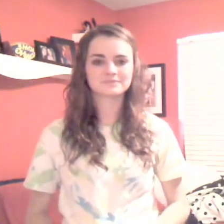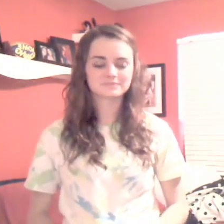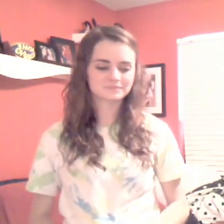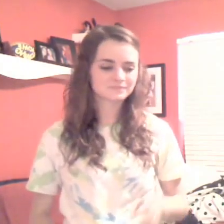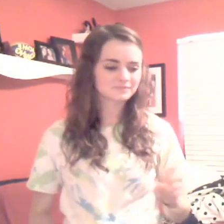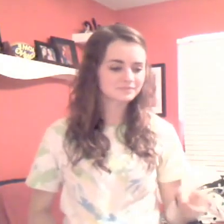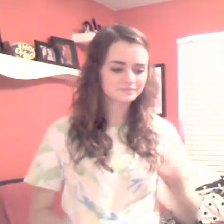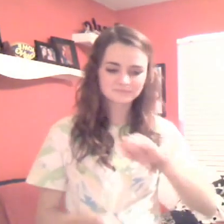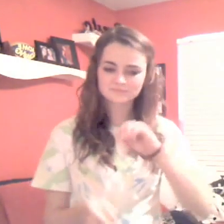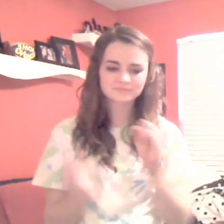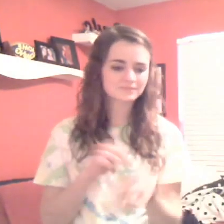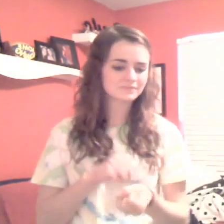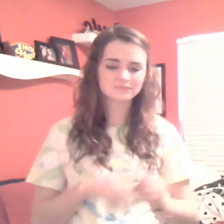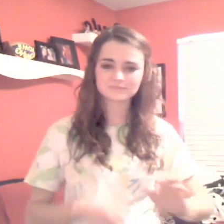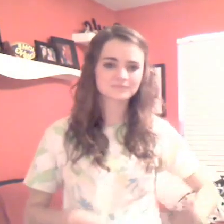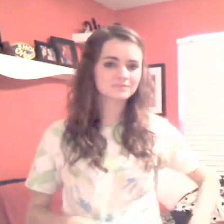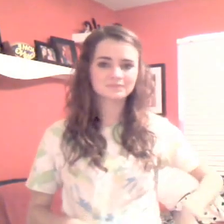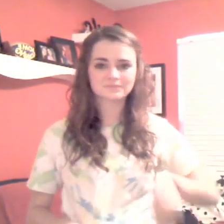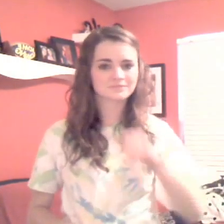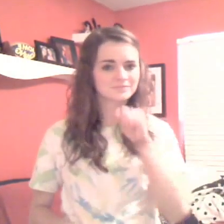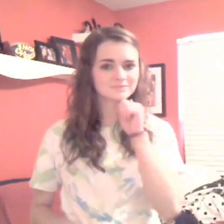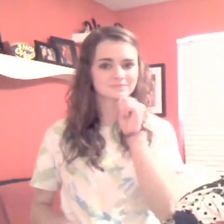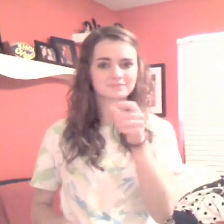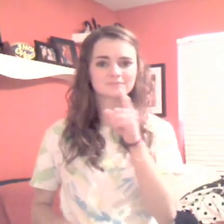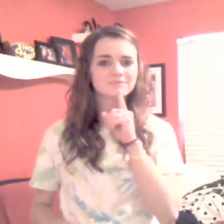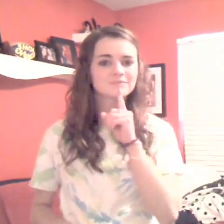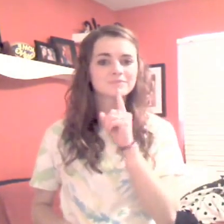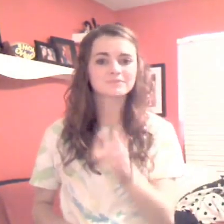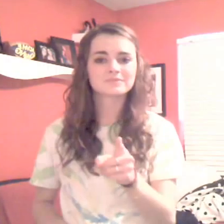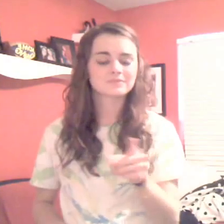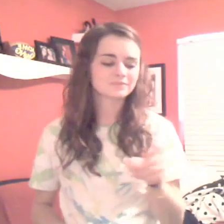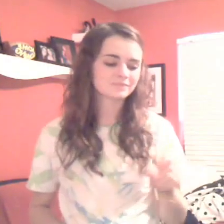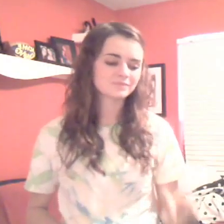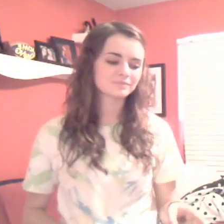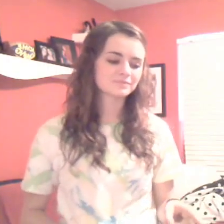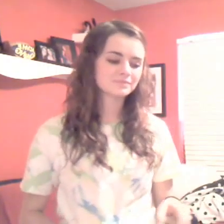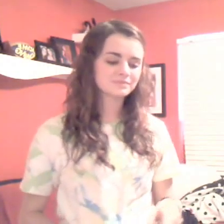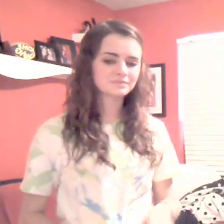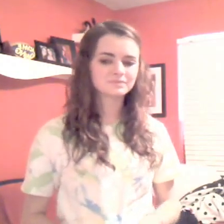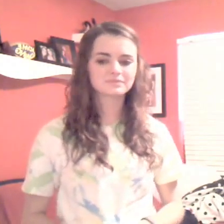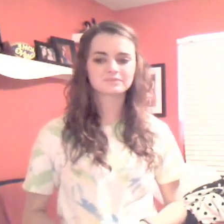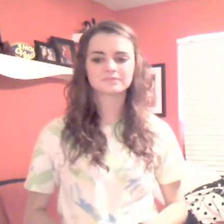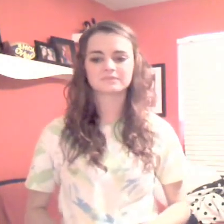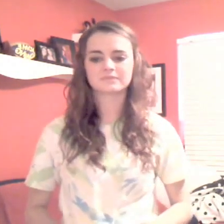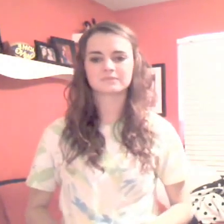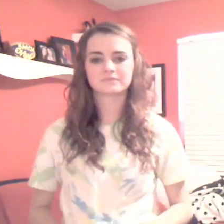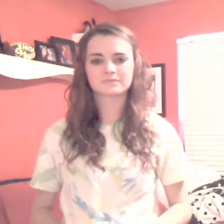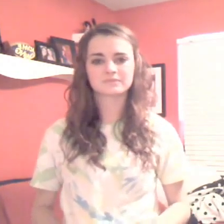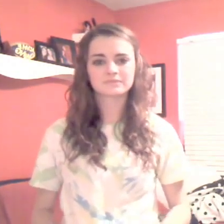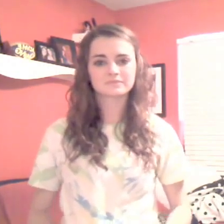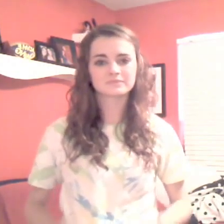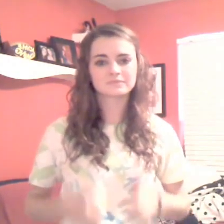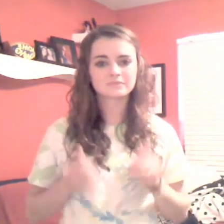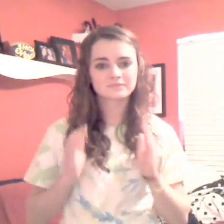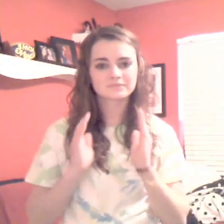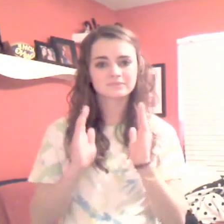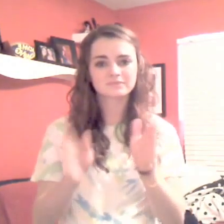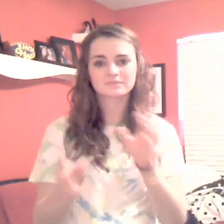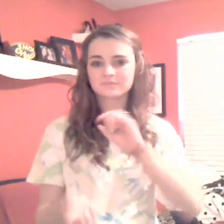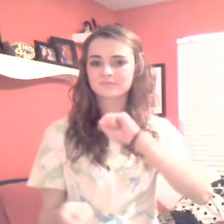So do you run, you're not too far to back away Be who you are to change your path